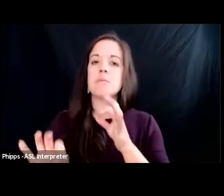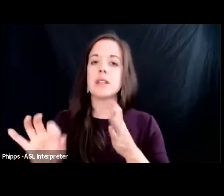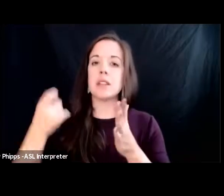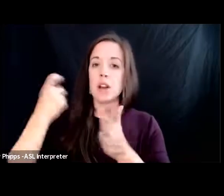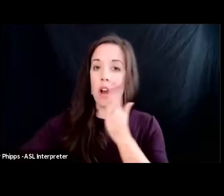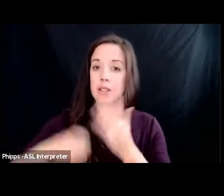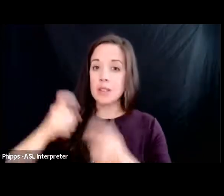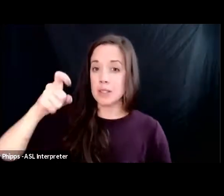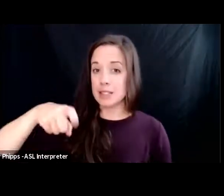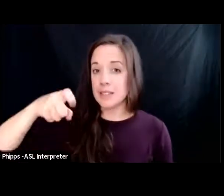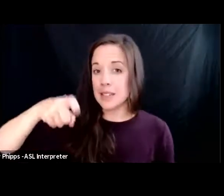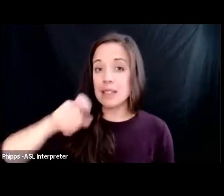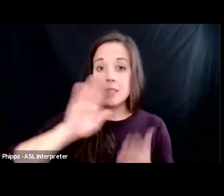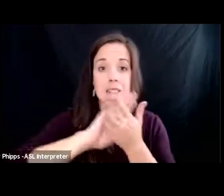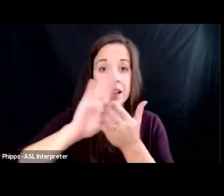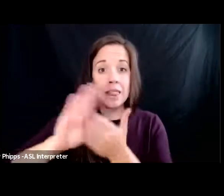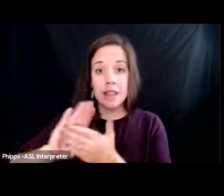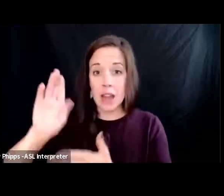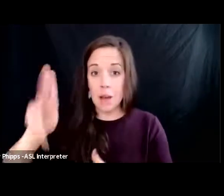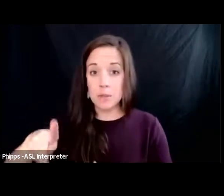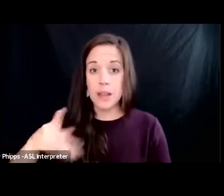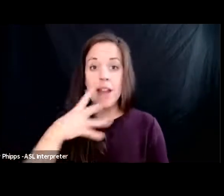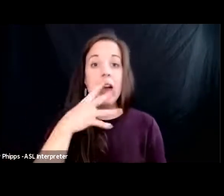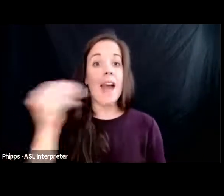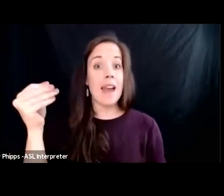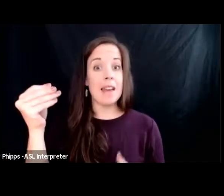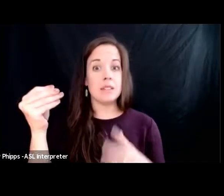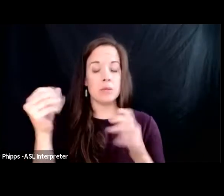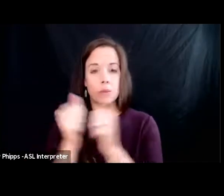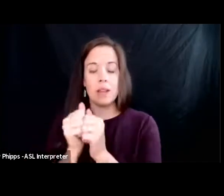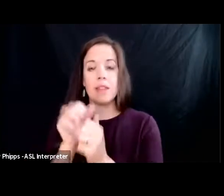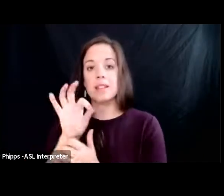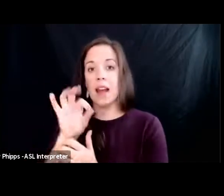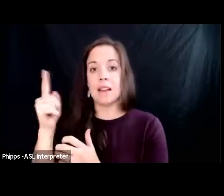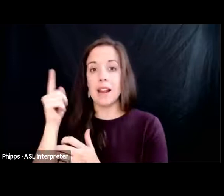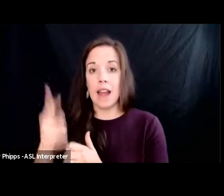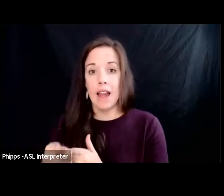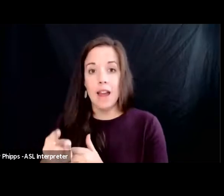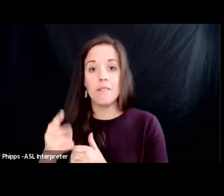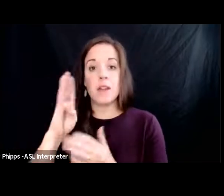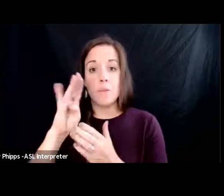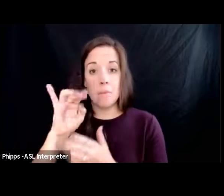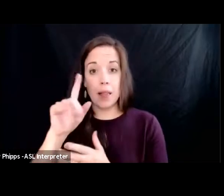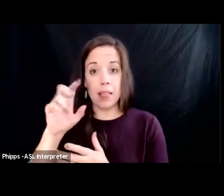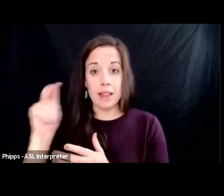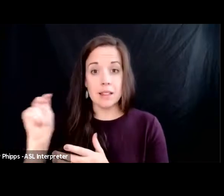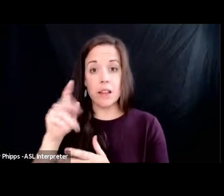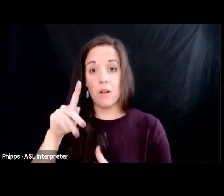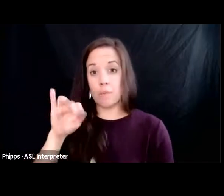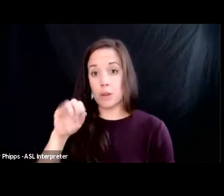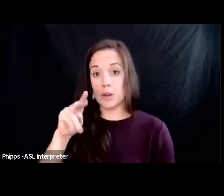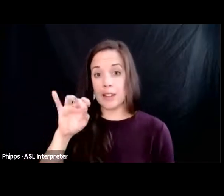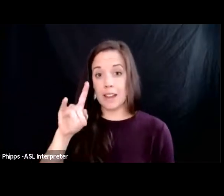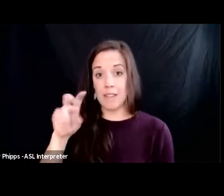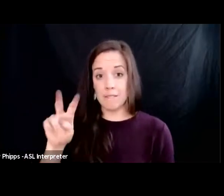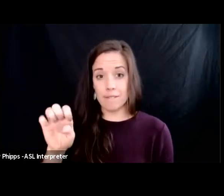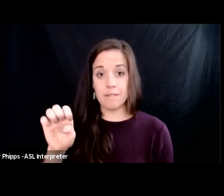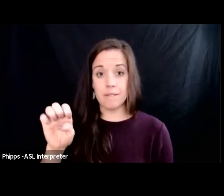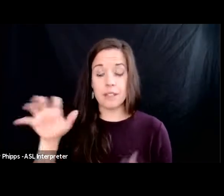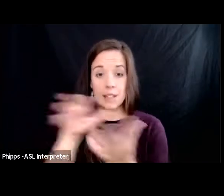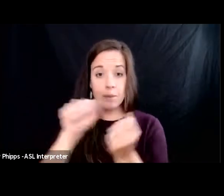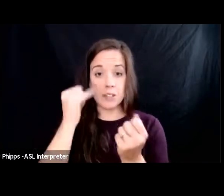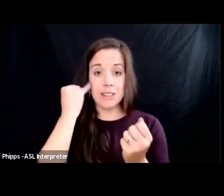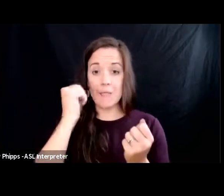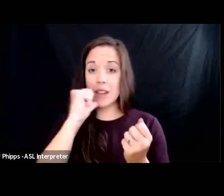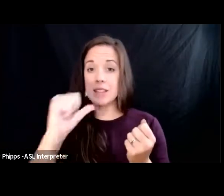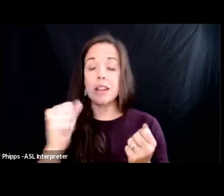needed in order to clean up along with nine and a half billion of punitive damages if chevron didn't apologize to the people